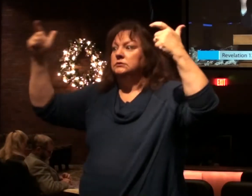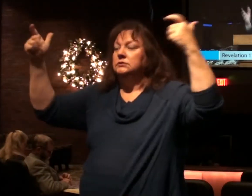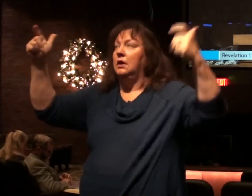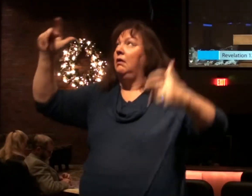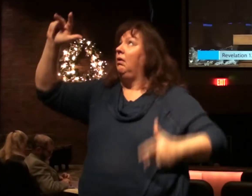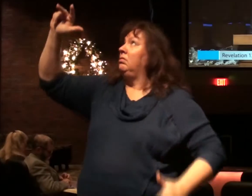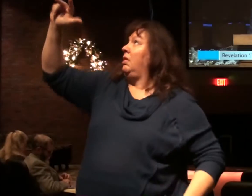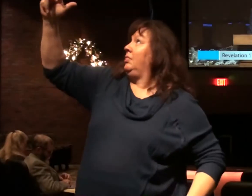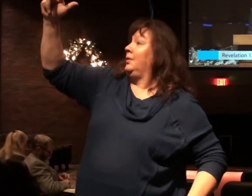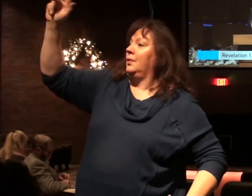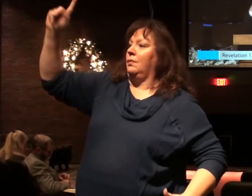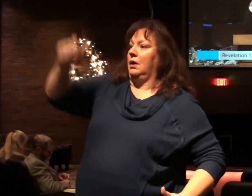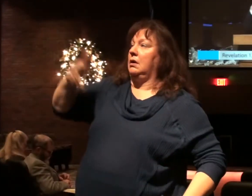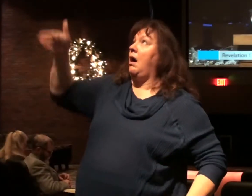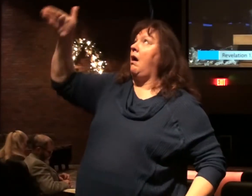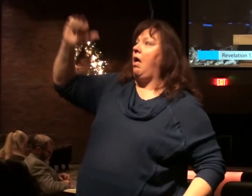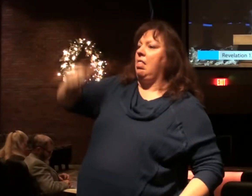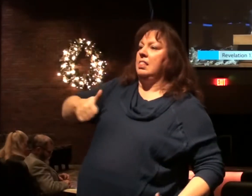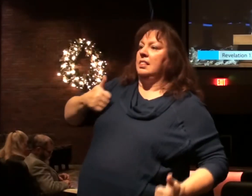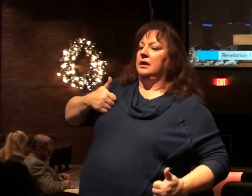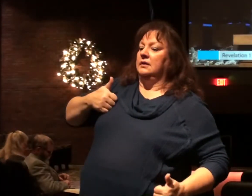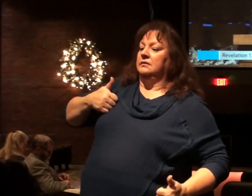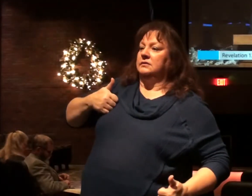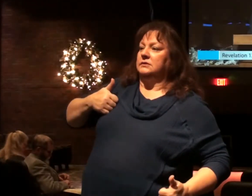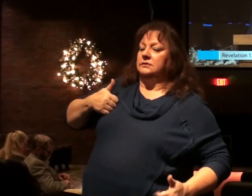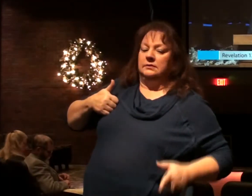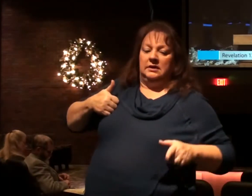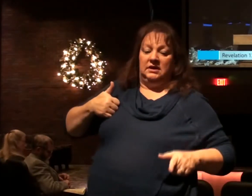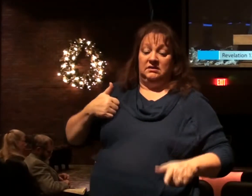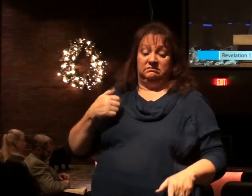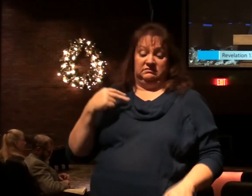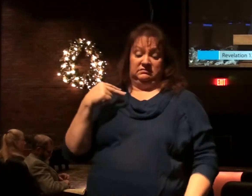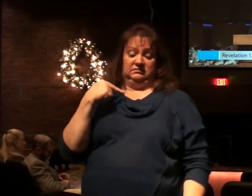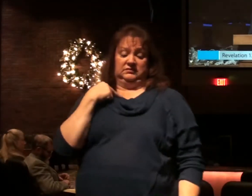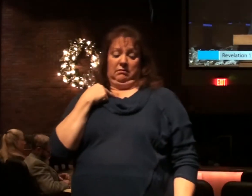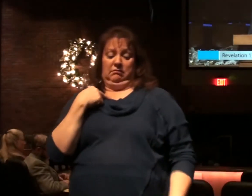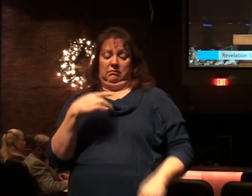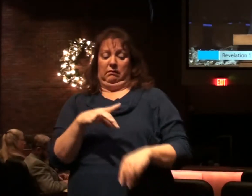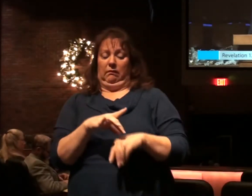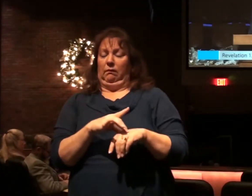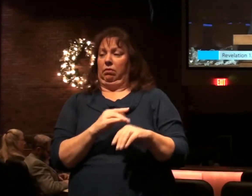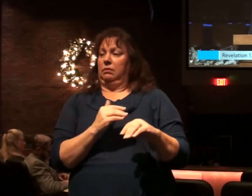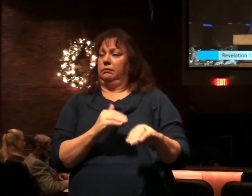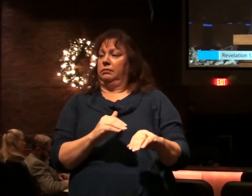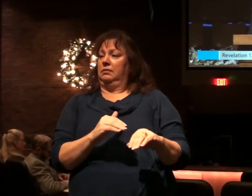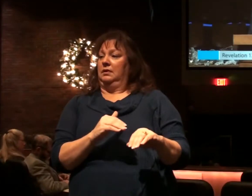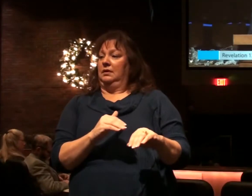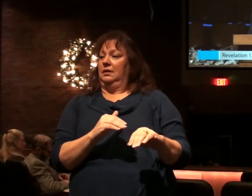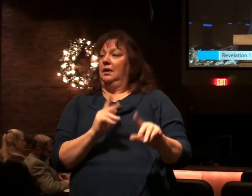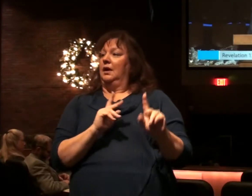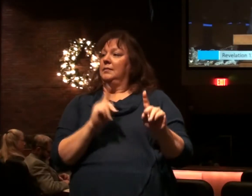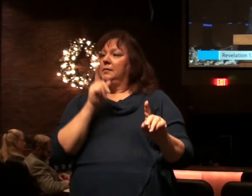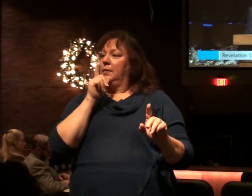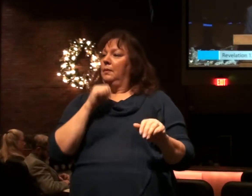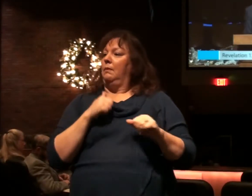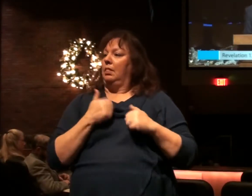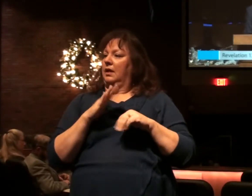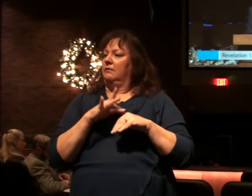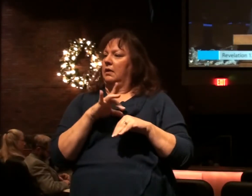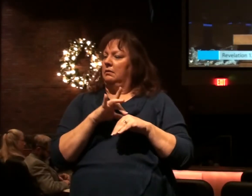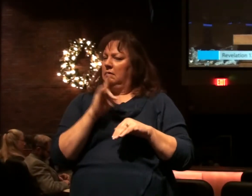third heaven, the heaven of God. Satan is now confined to the earth. And the people who belong to the earth.